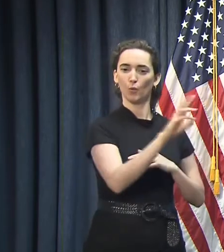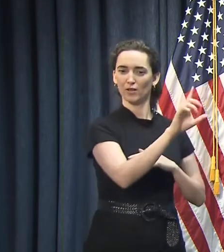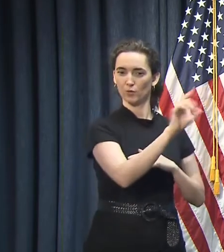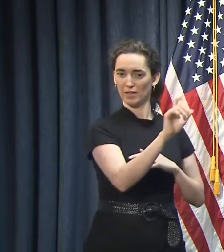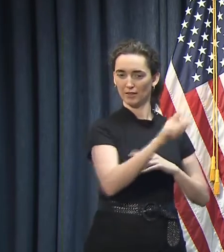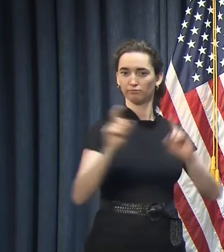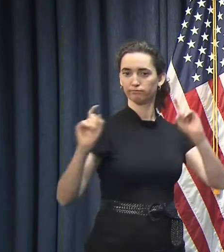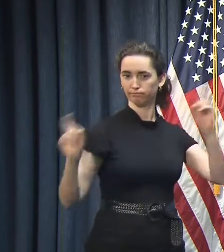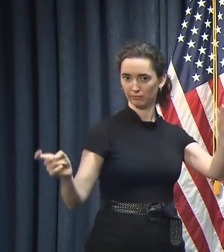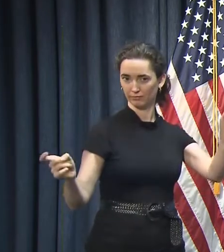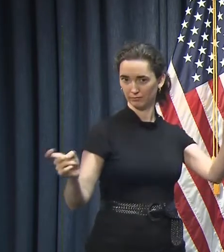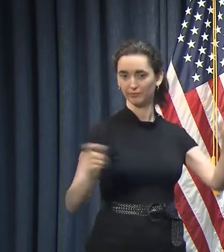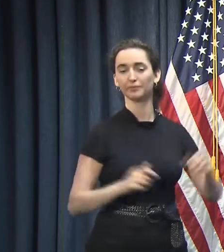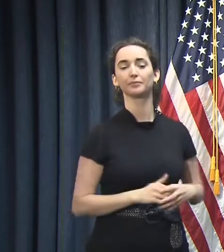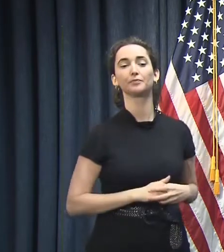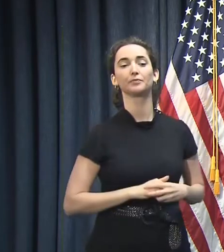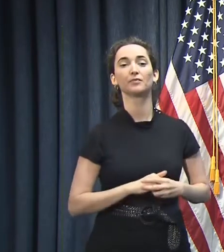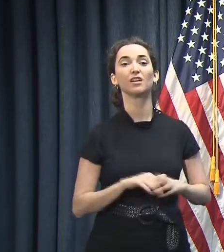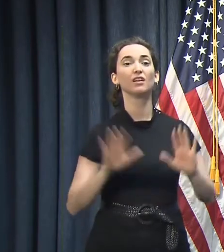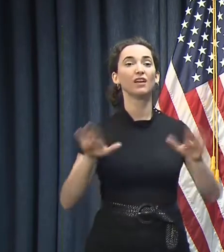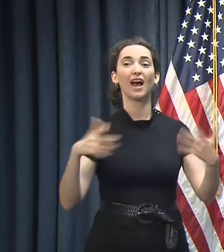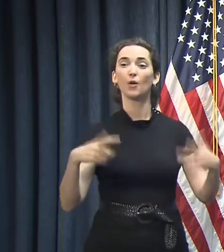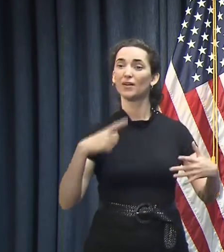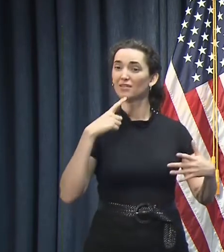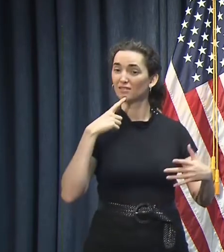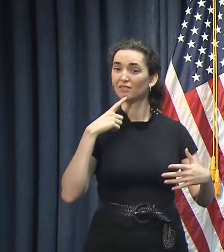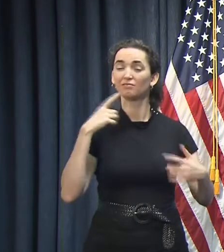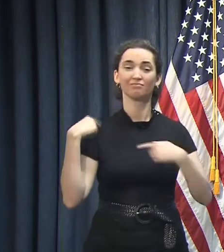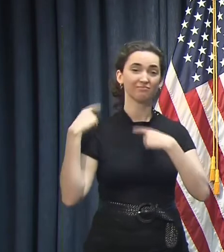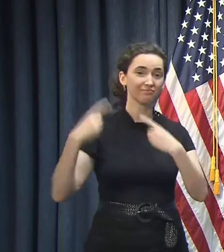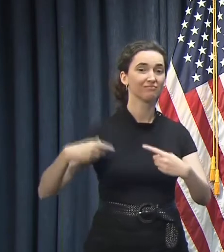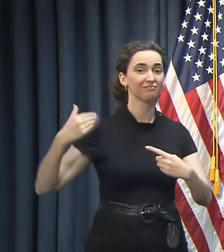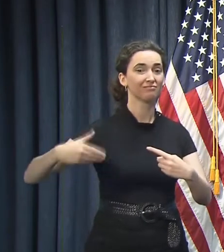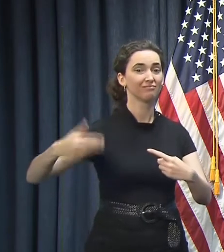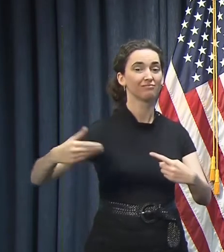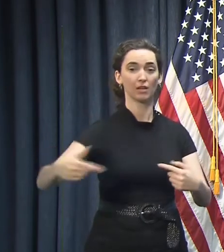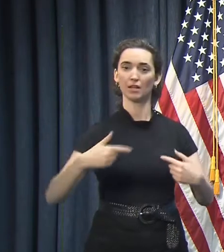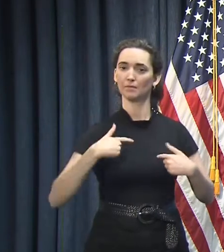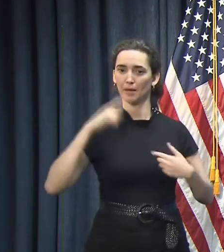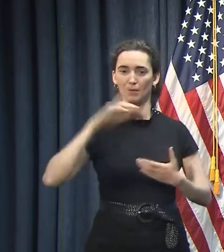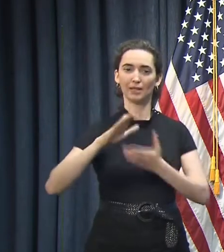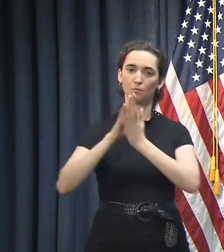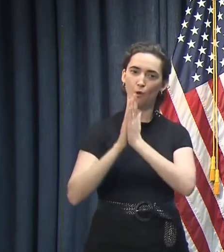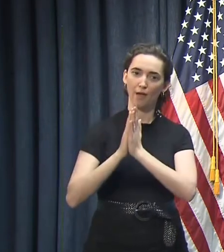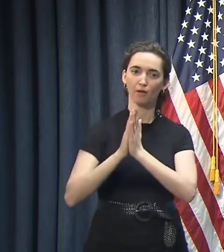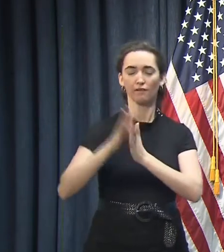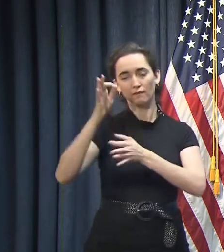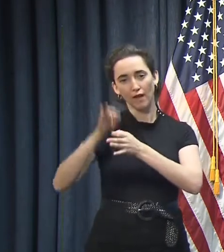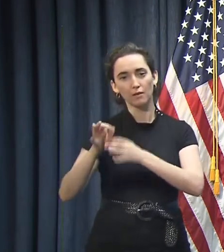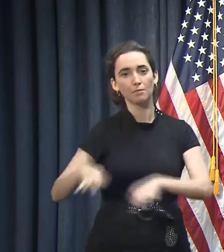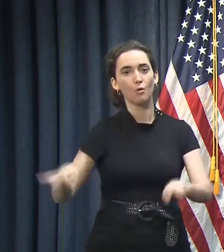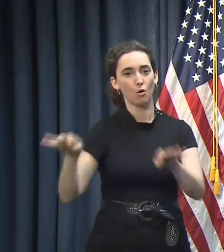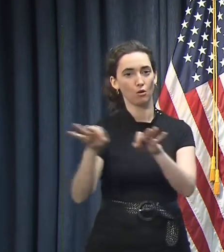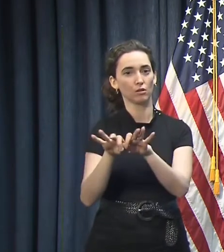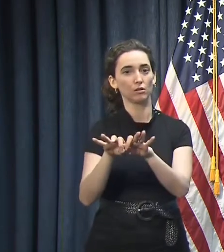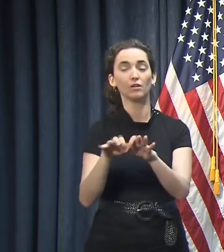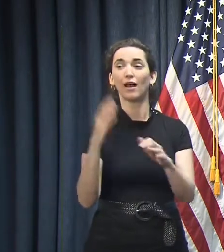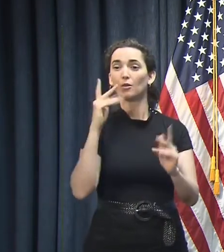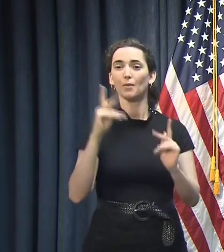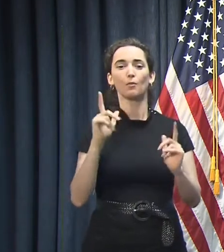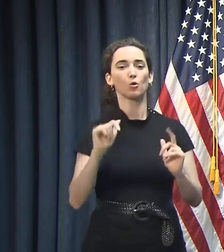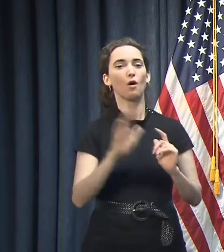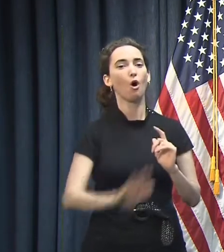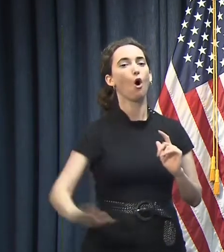You know, I've said many times that prayer and faith are really important to me and I know to the vast majority of people in